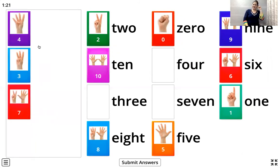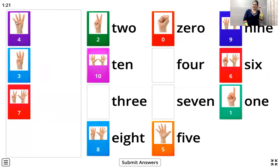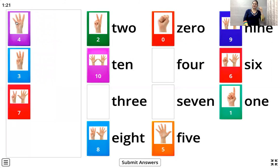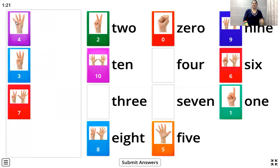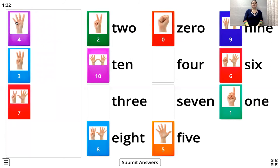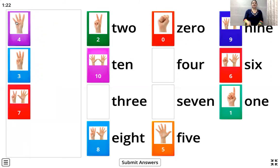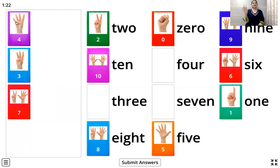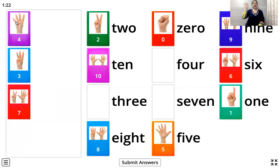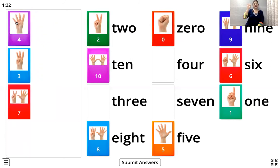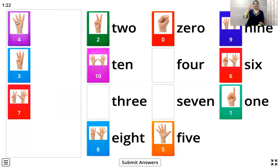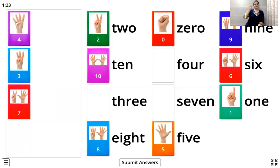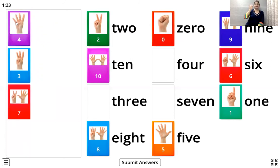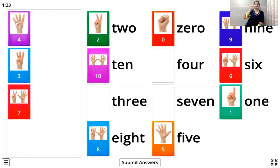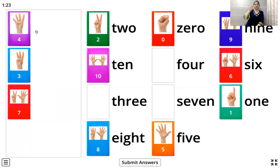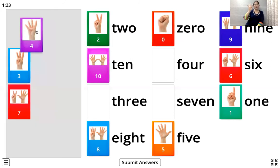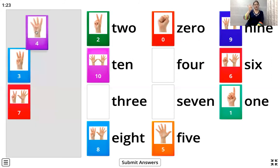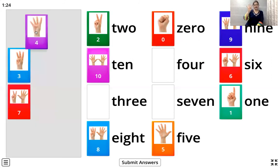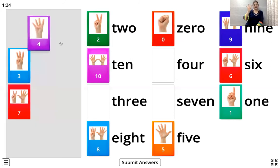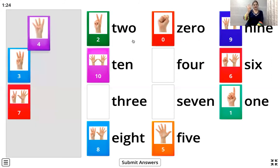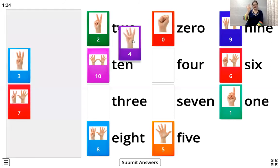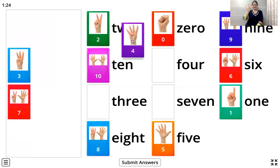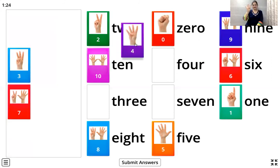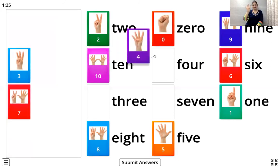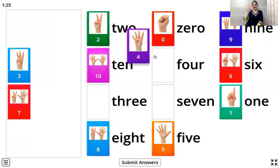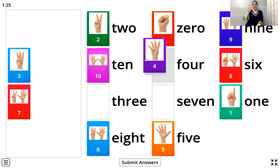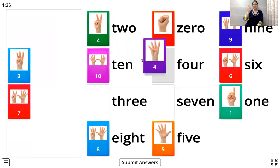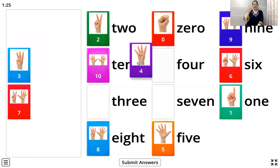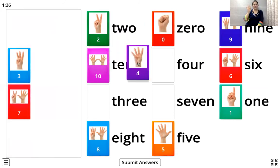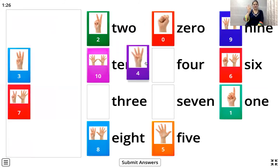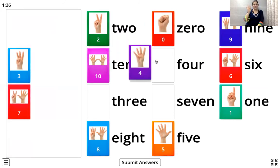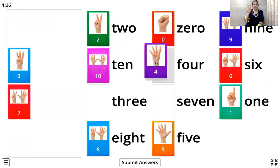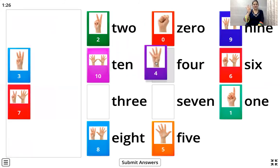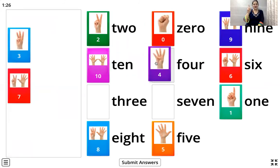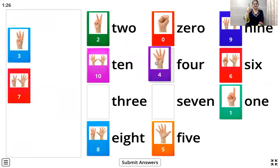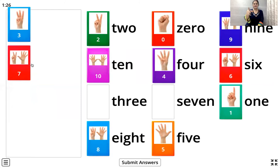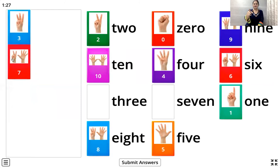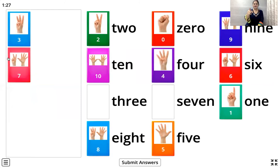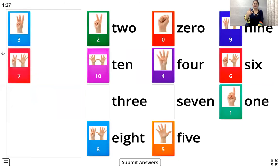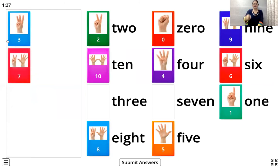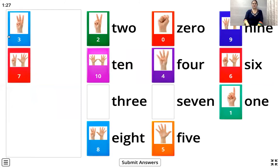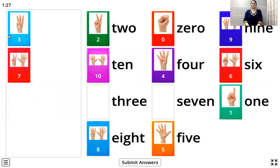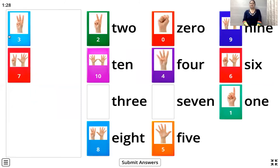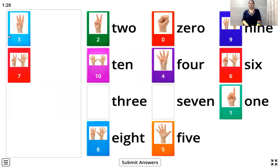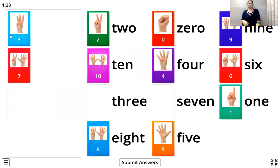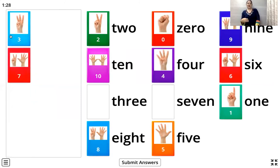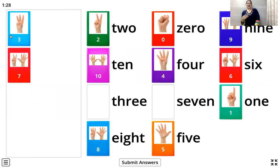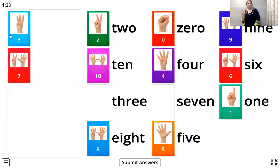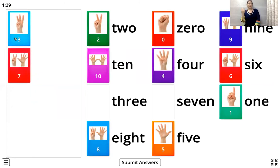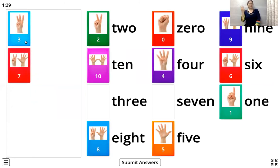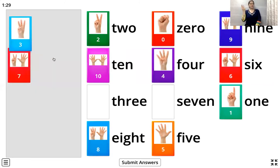zero now i can see four fingers okay so f o u r four now number